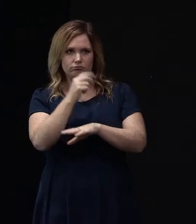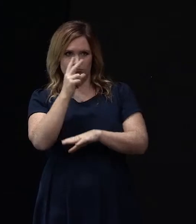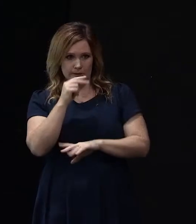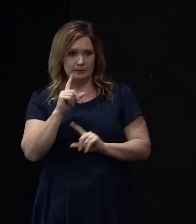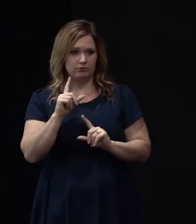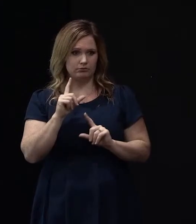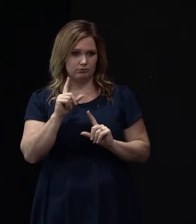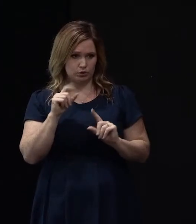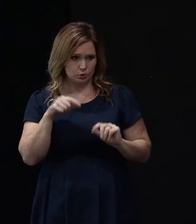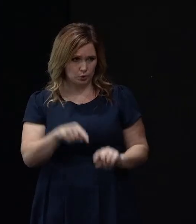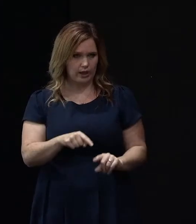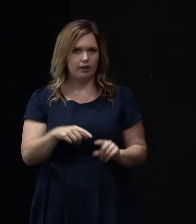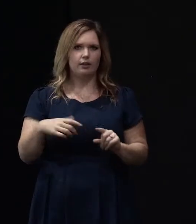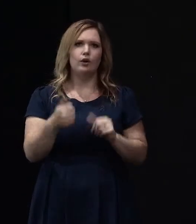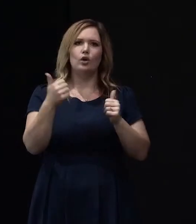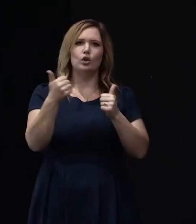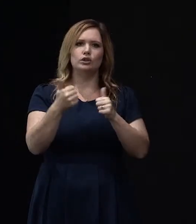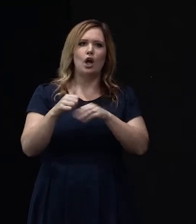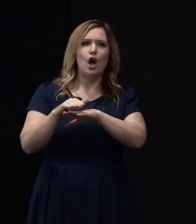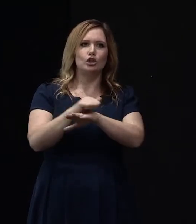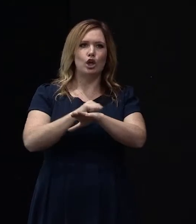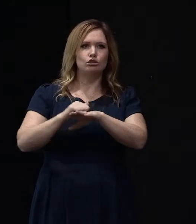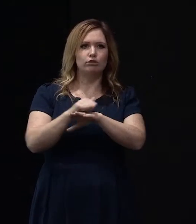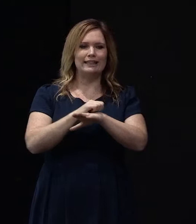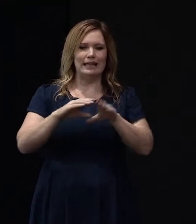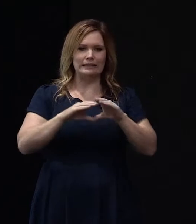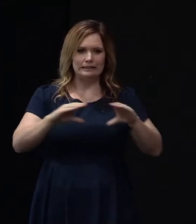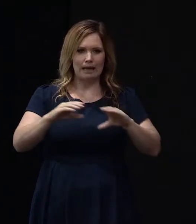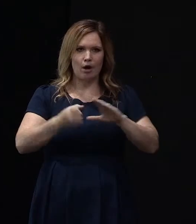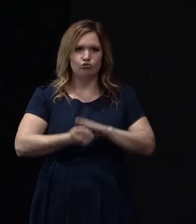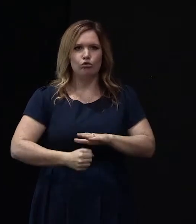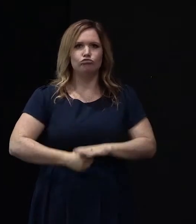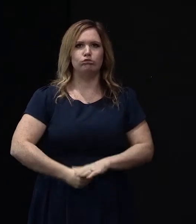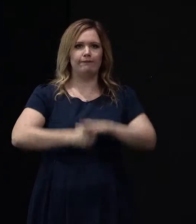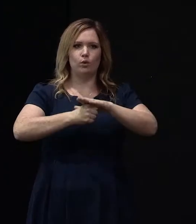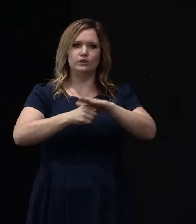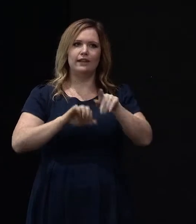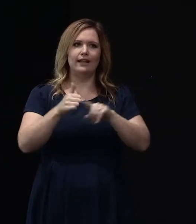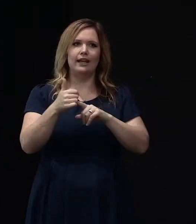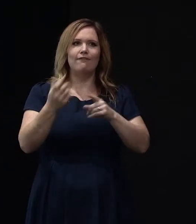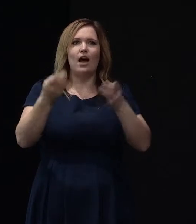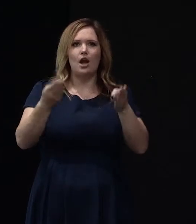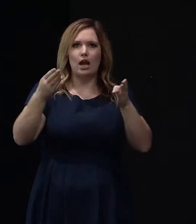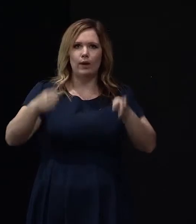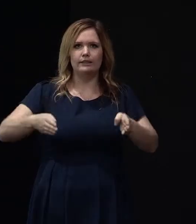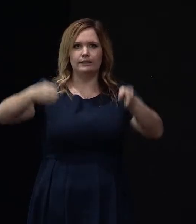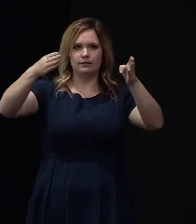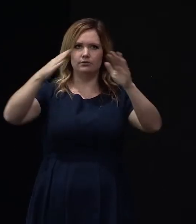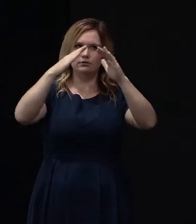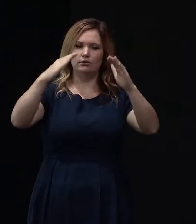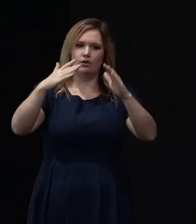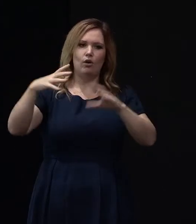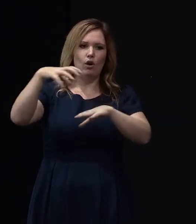to have a good reinforced concrete slab and use that as a thermal mass with a lightweight house on the top. And